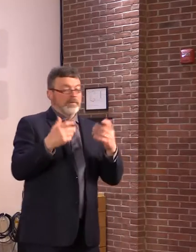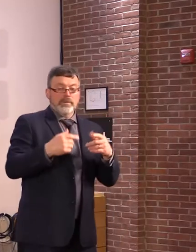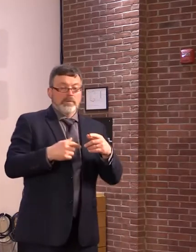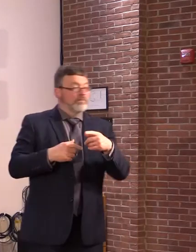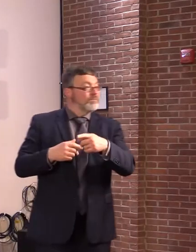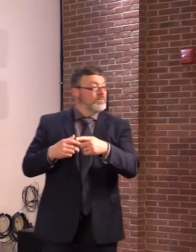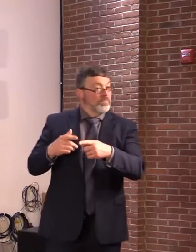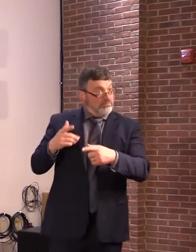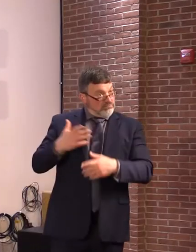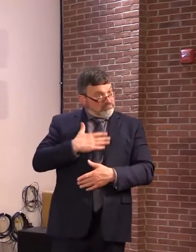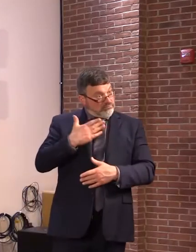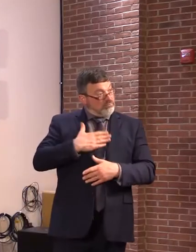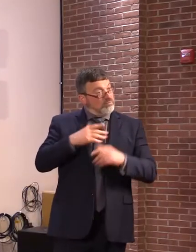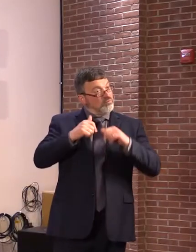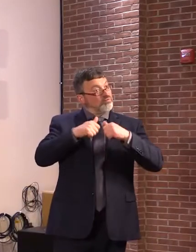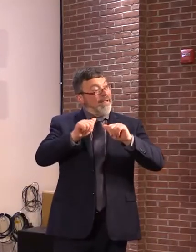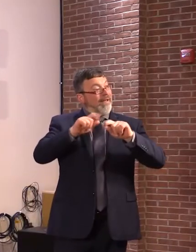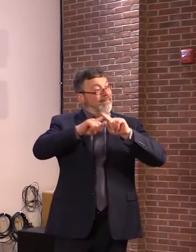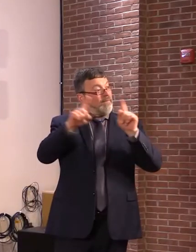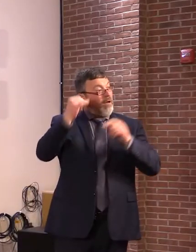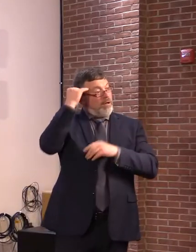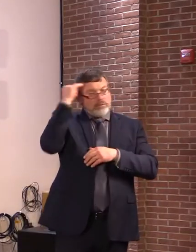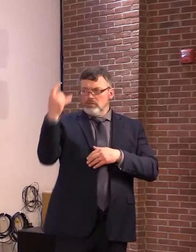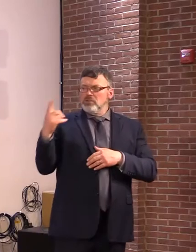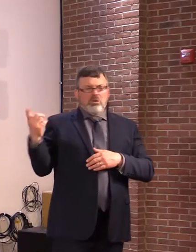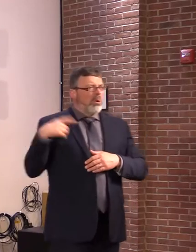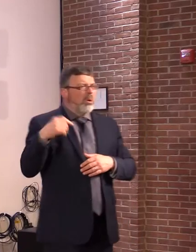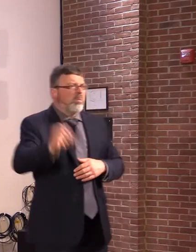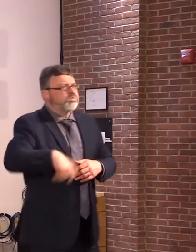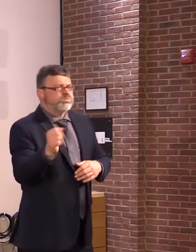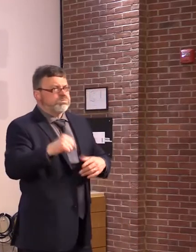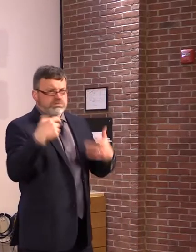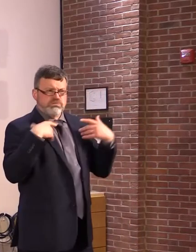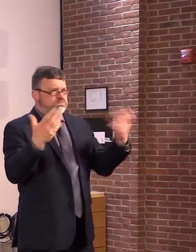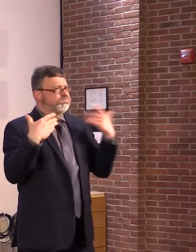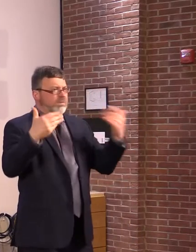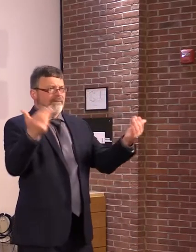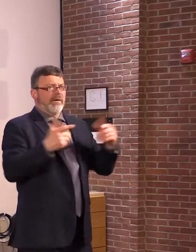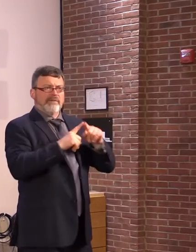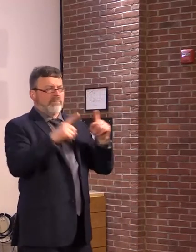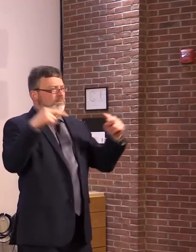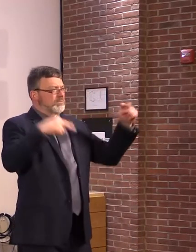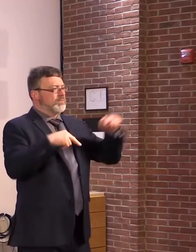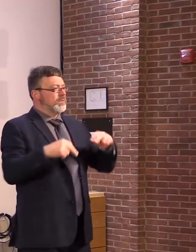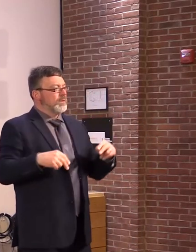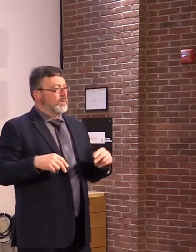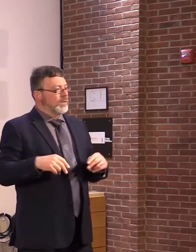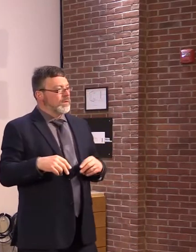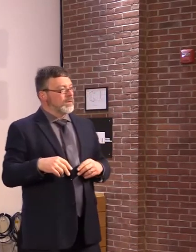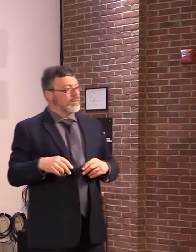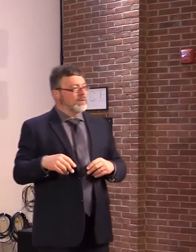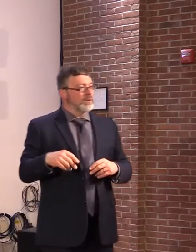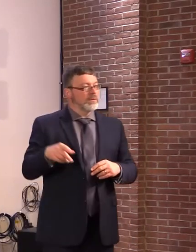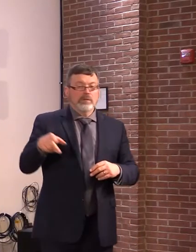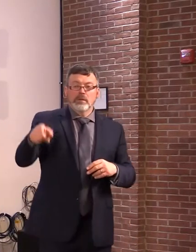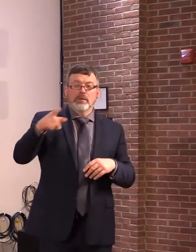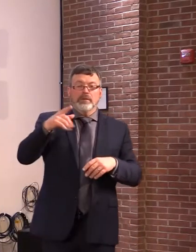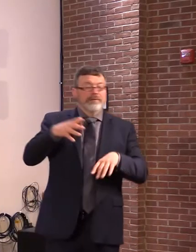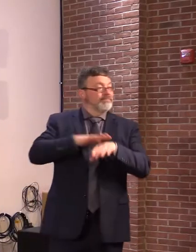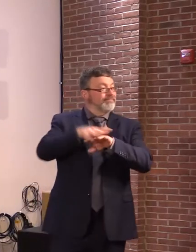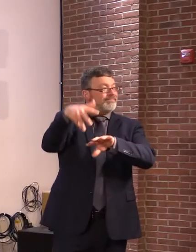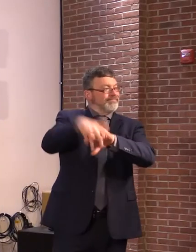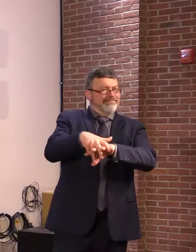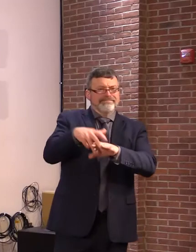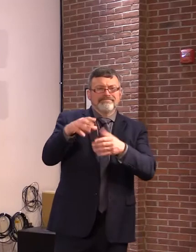the rural areas of the state. Last question I have for you. Members of the First Nation recently gave a presentation at UVM